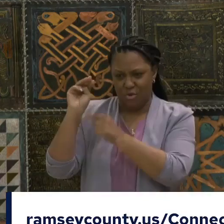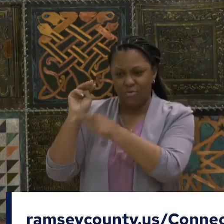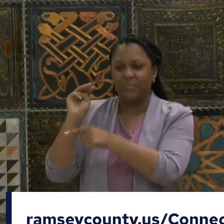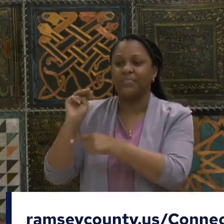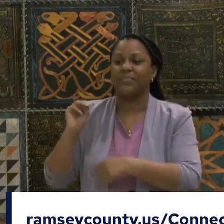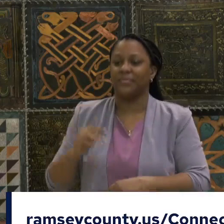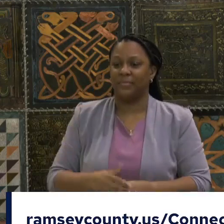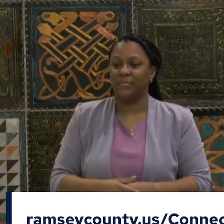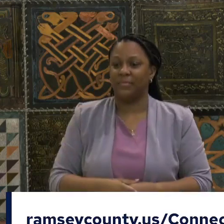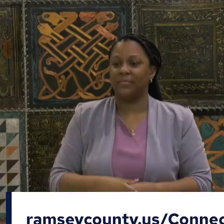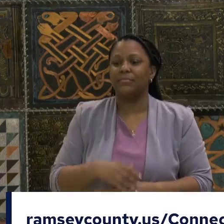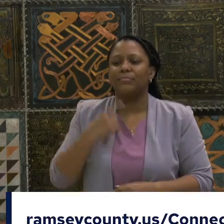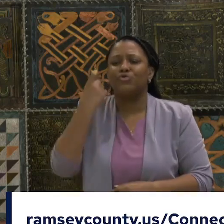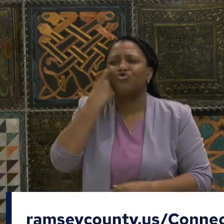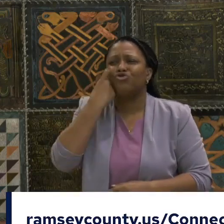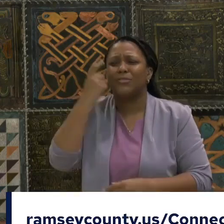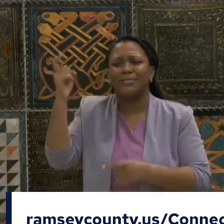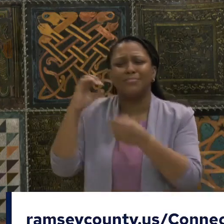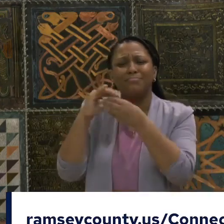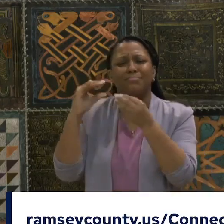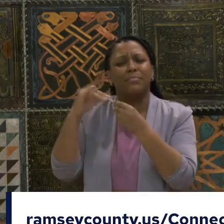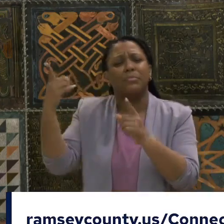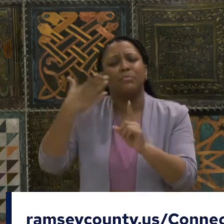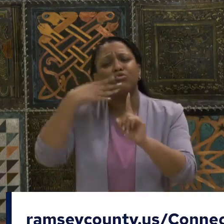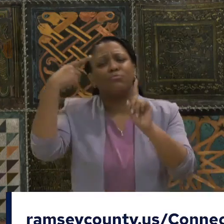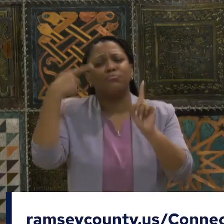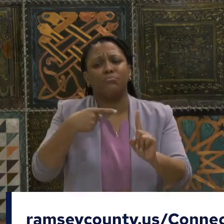which we've seen since the onset of the pandemic,